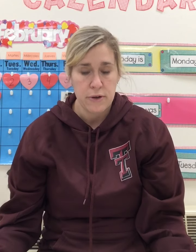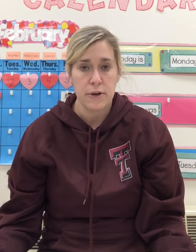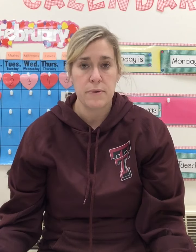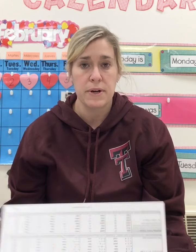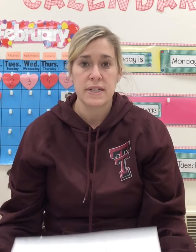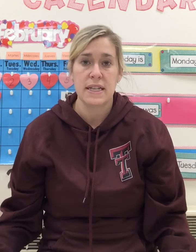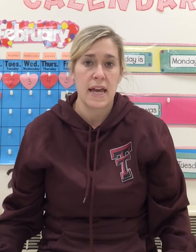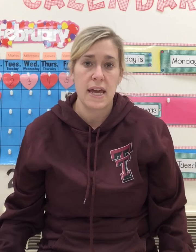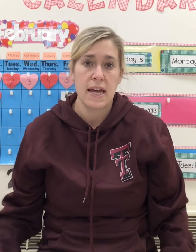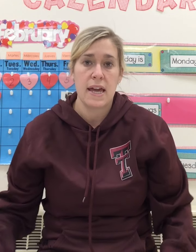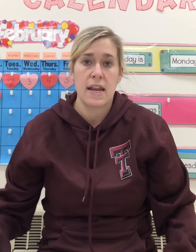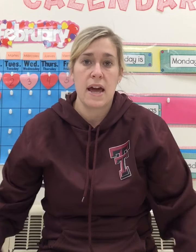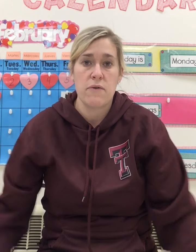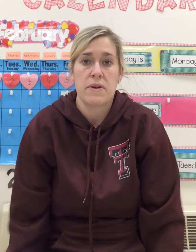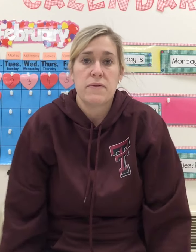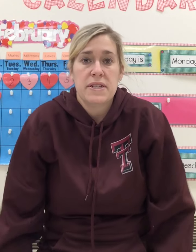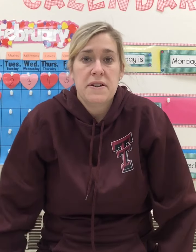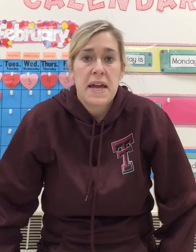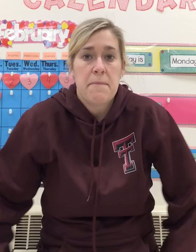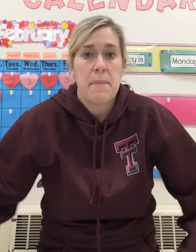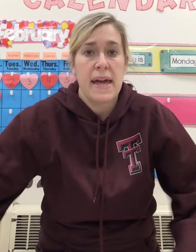Good work today. And have a wonderful rest of your day. Bye.